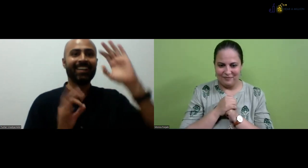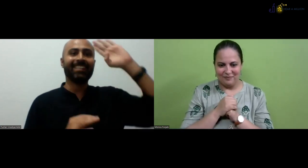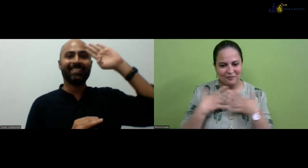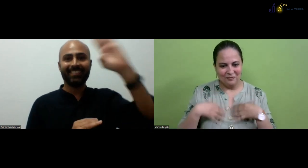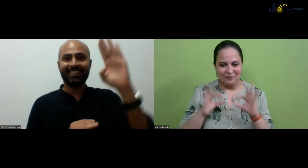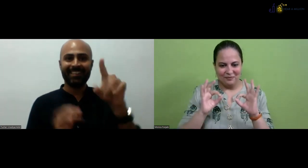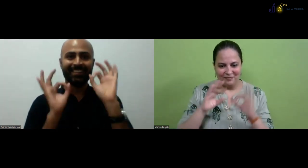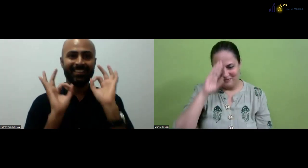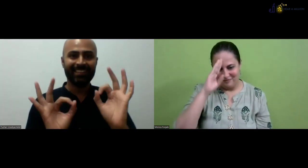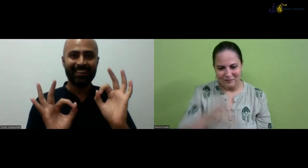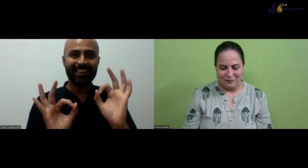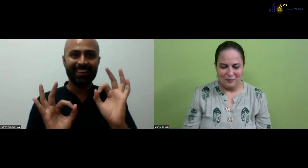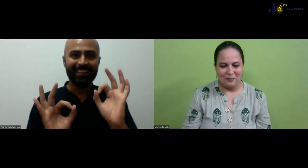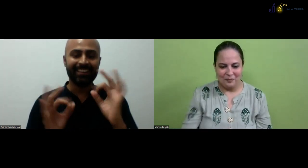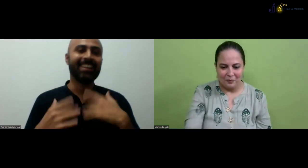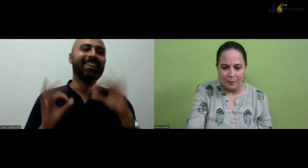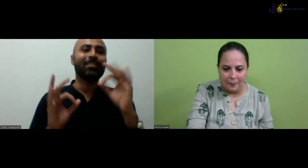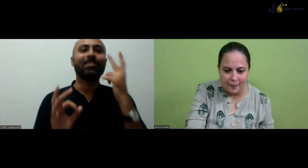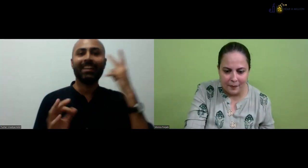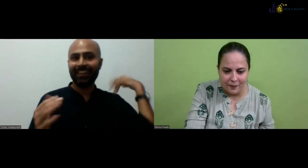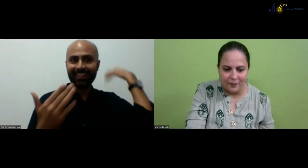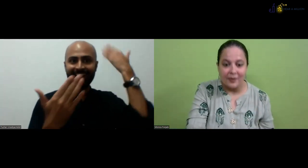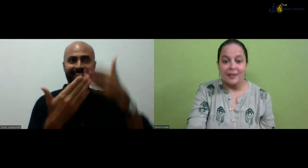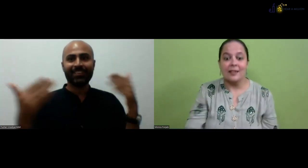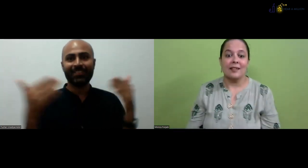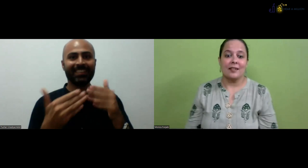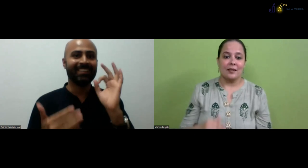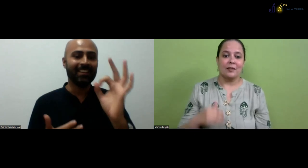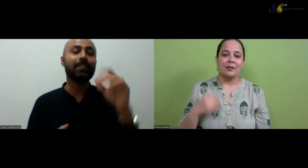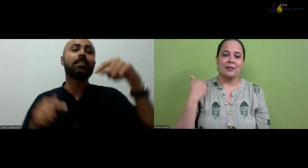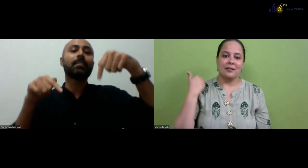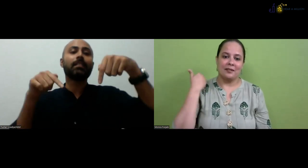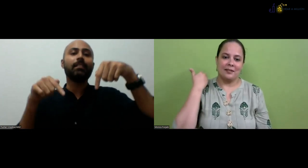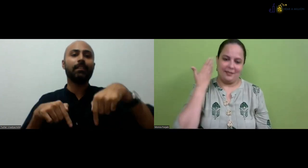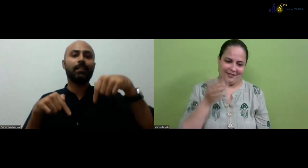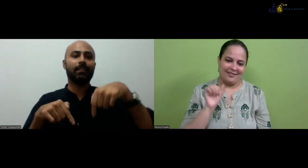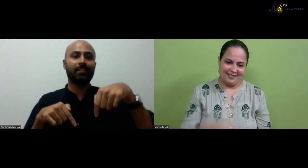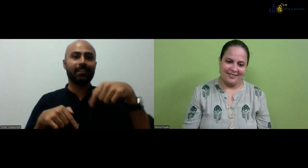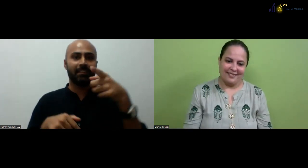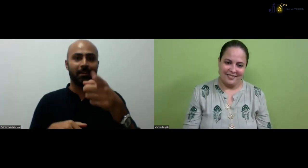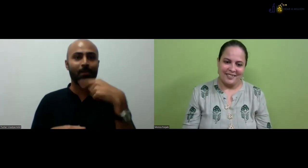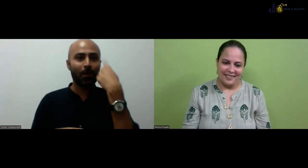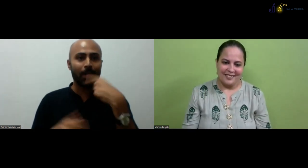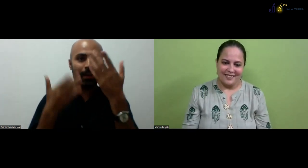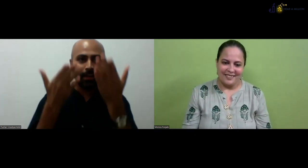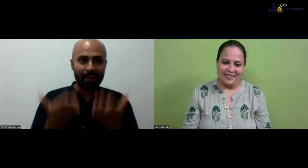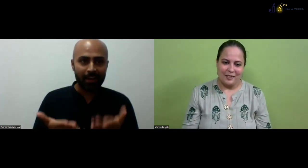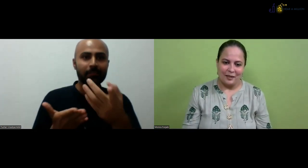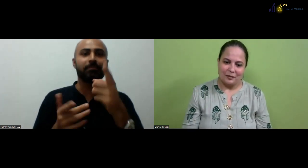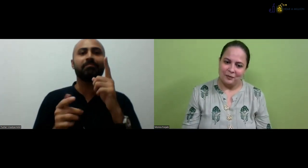Yes, Monica. Yes. Hello. Hope you're well. Long time no see. Really good to see you here.